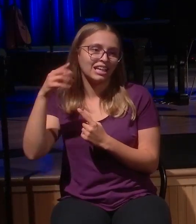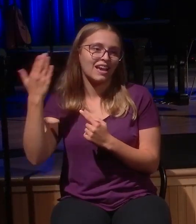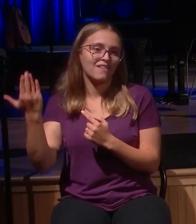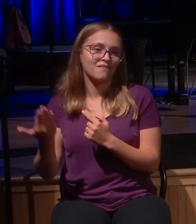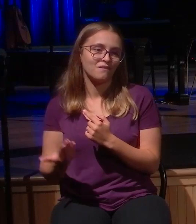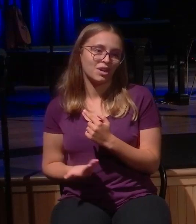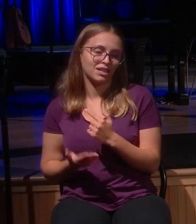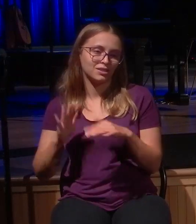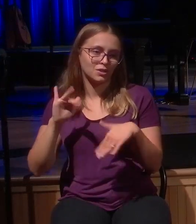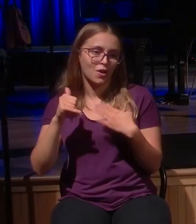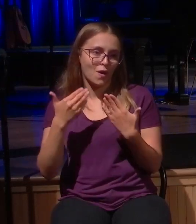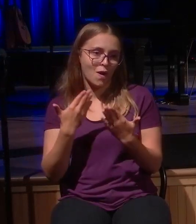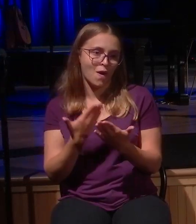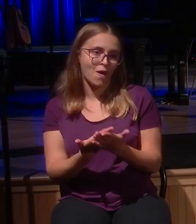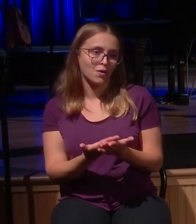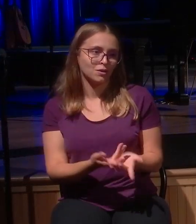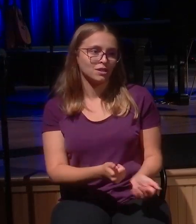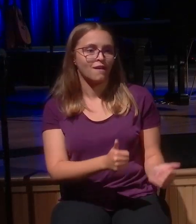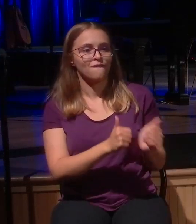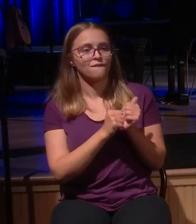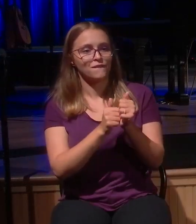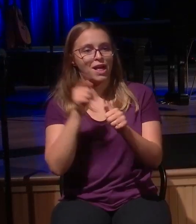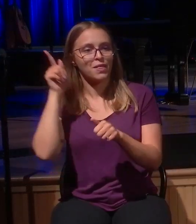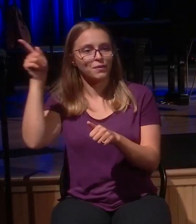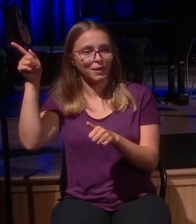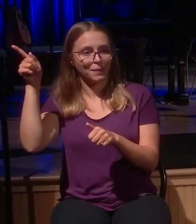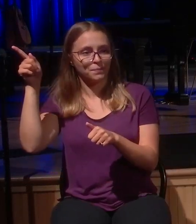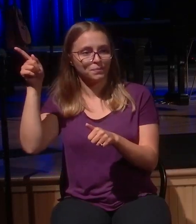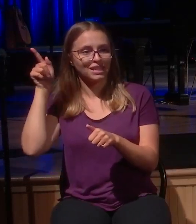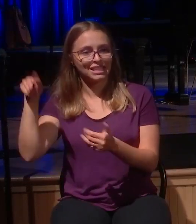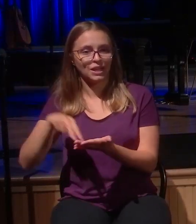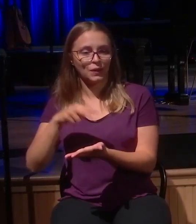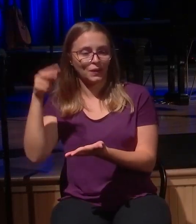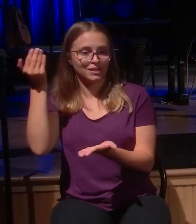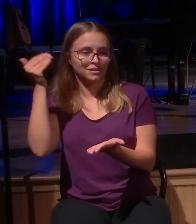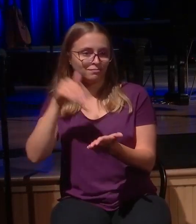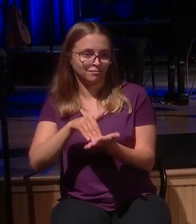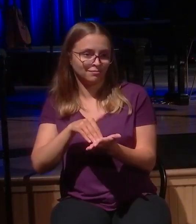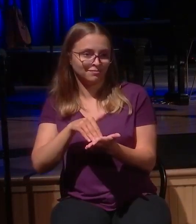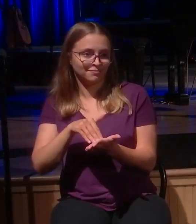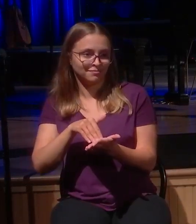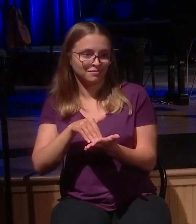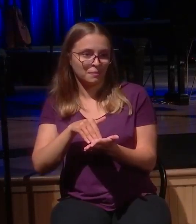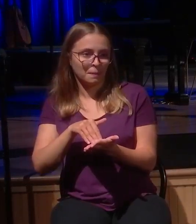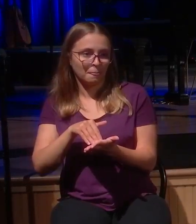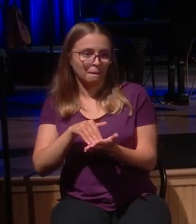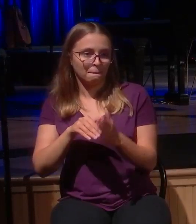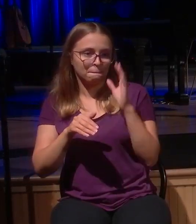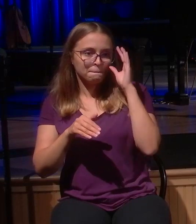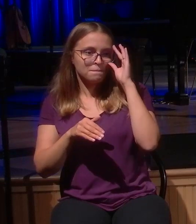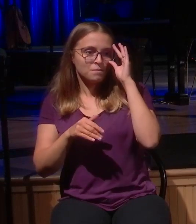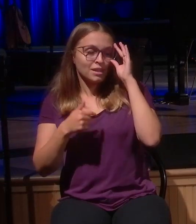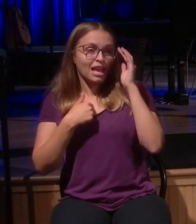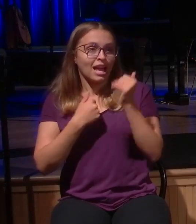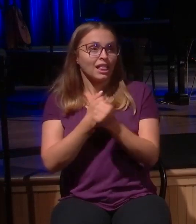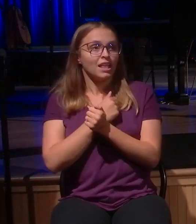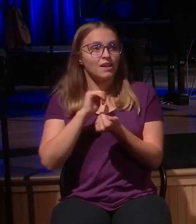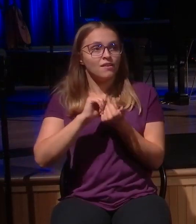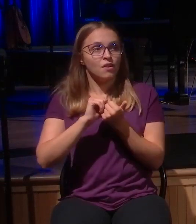It's possible to leave the father without ever leaving the farm. I love what Sinclair Ferguson writes in another commentary. says this.